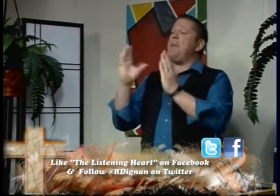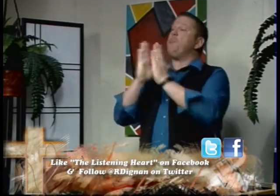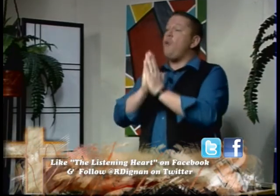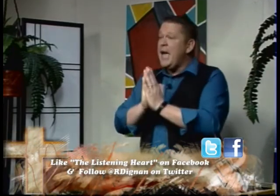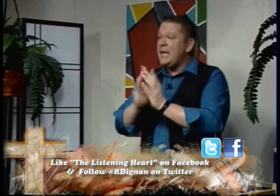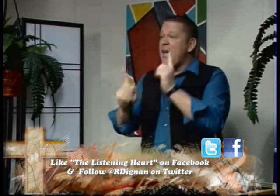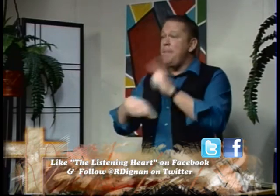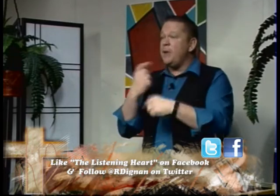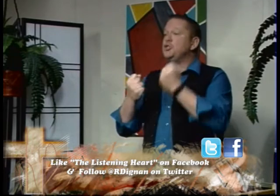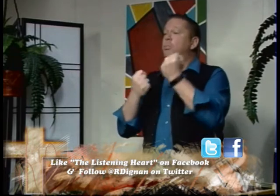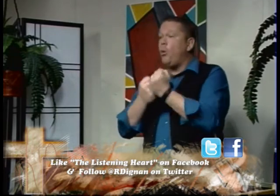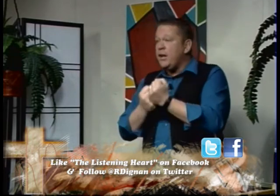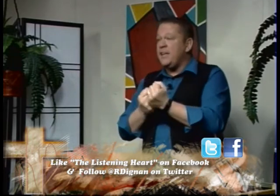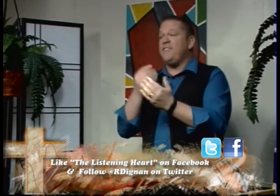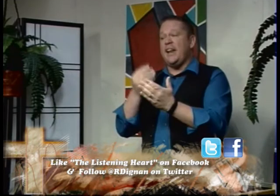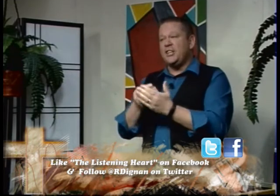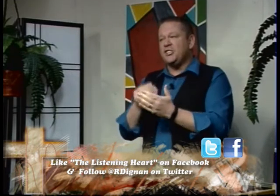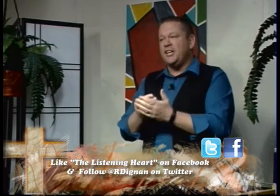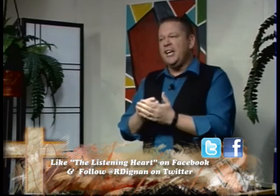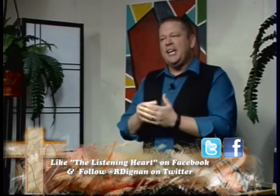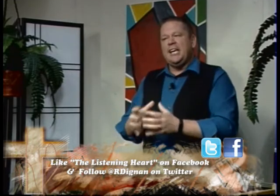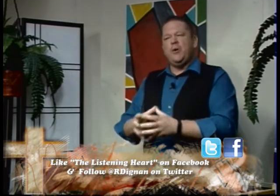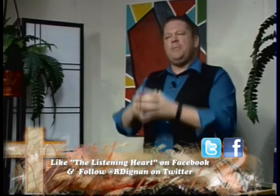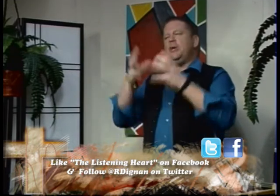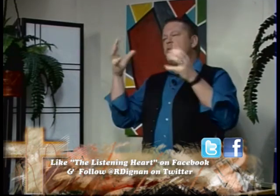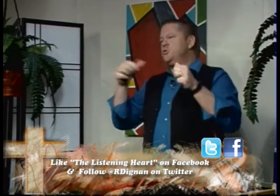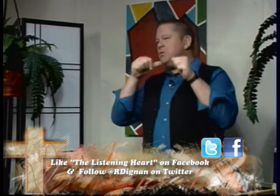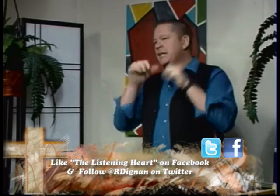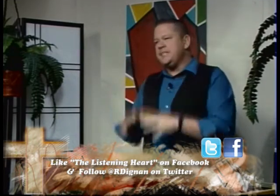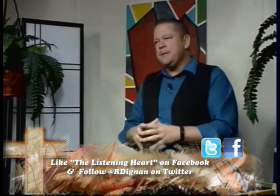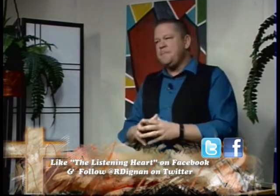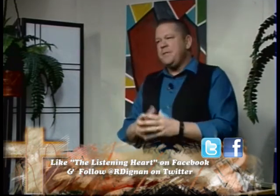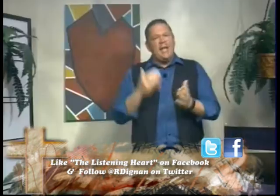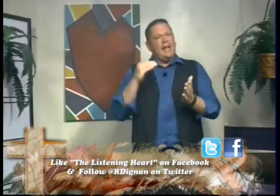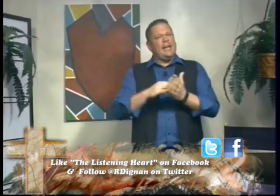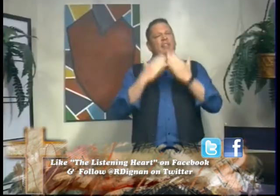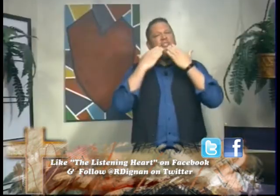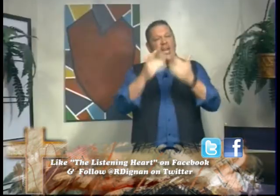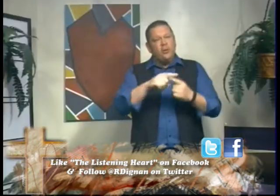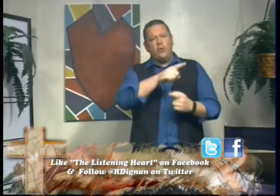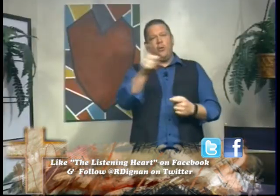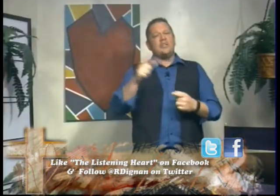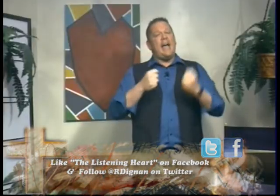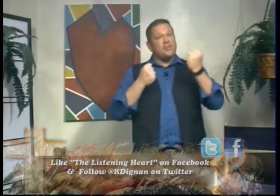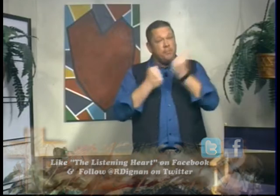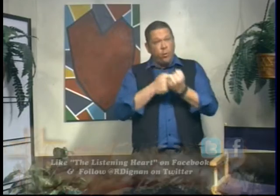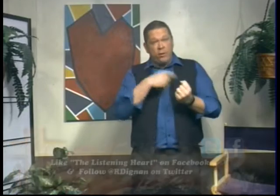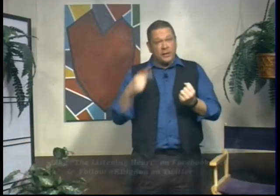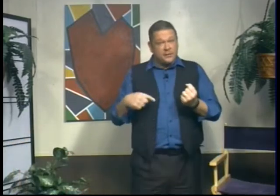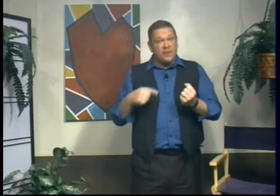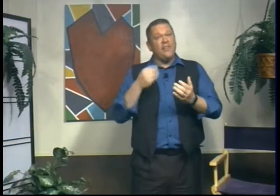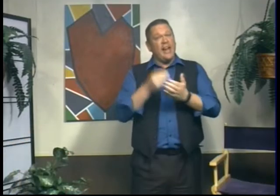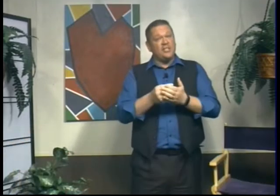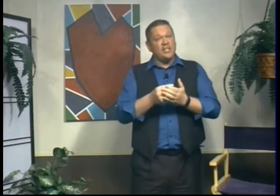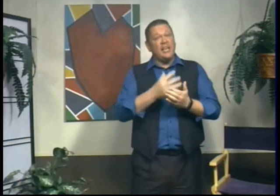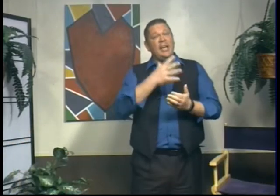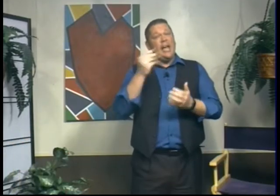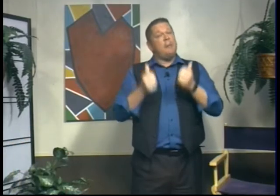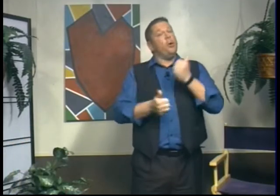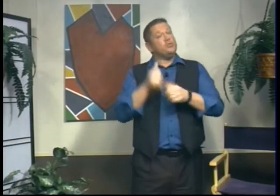pray about supporting it financially, it would be a huge blessing. And again, a thank you to those that have supported us financially and, most